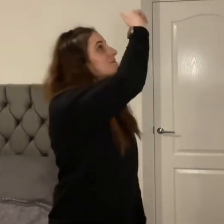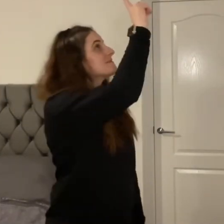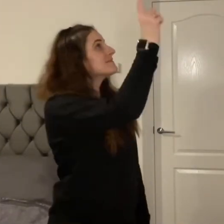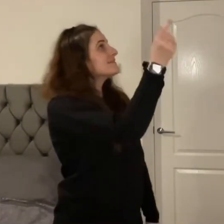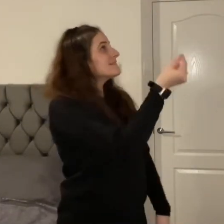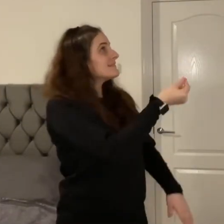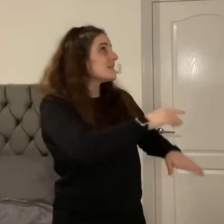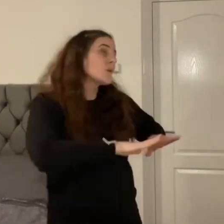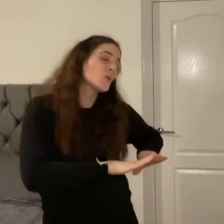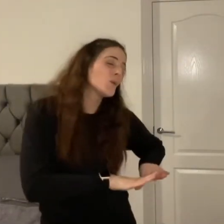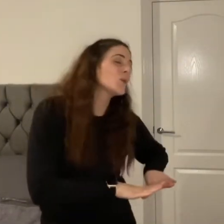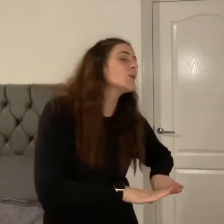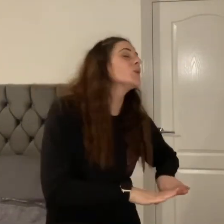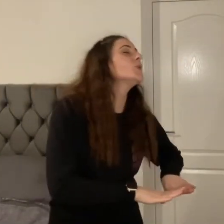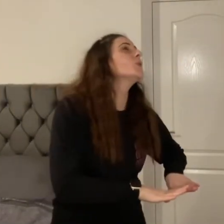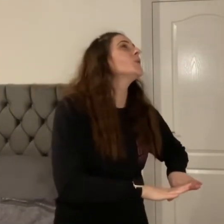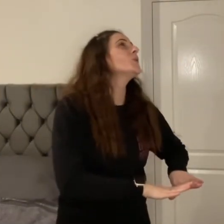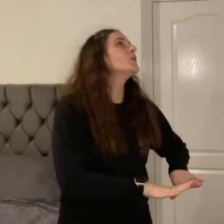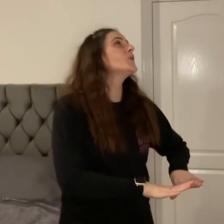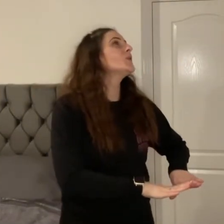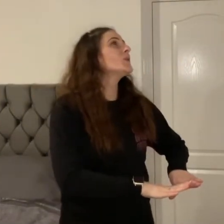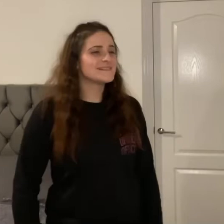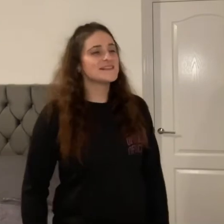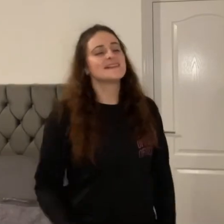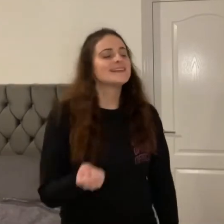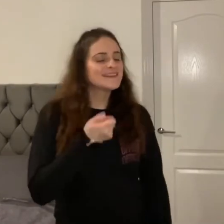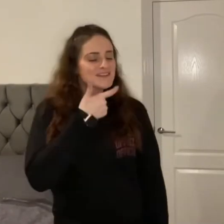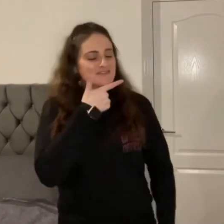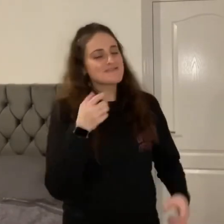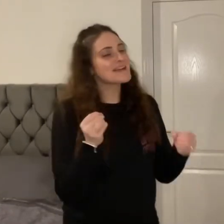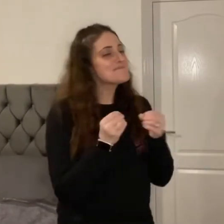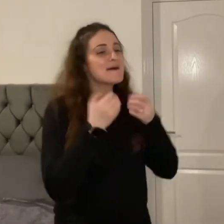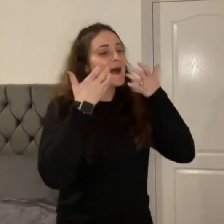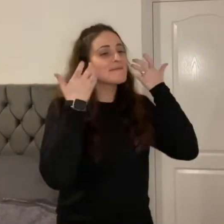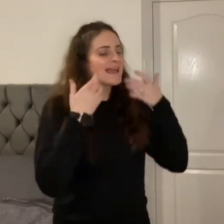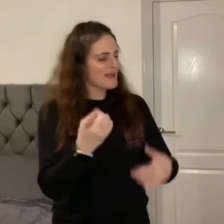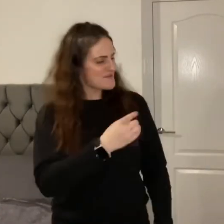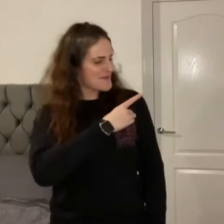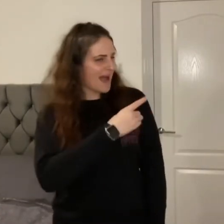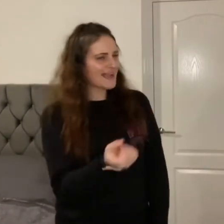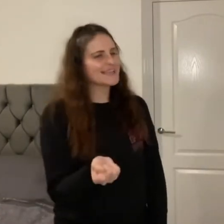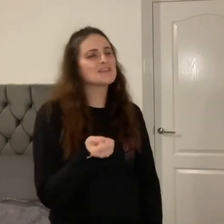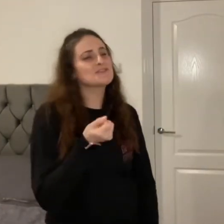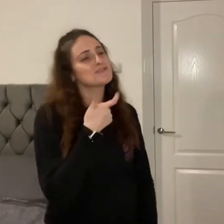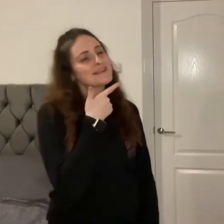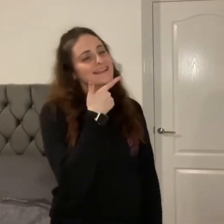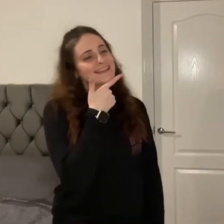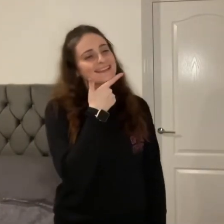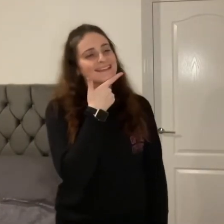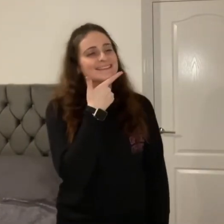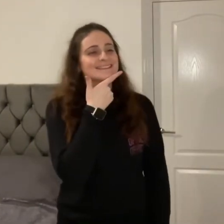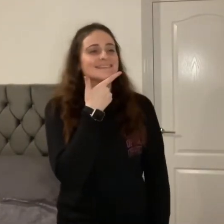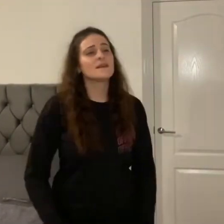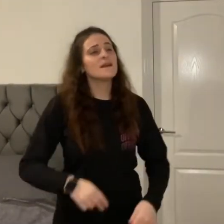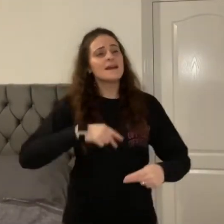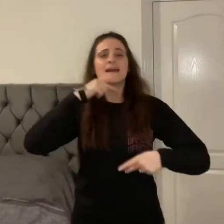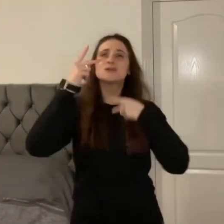cry to the blue corn moon? Or ask the grinning bobcat why he grinned? Can you